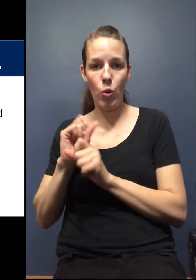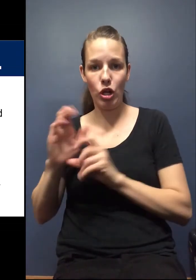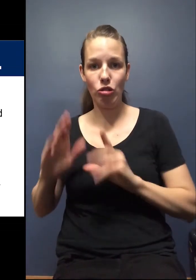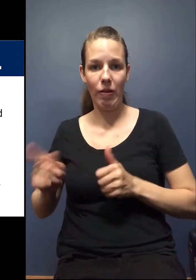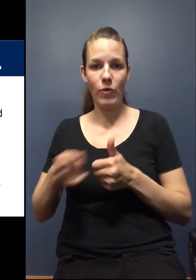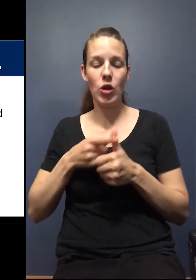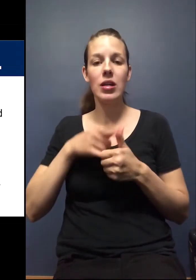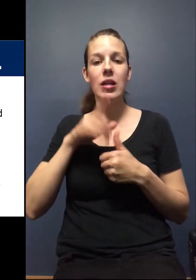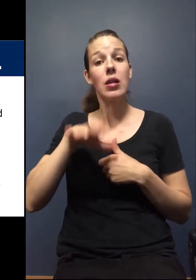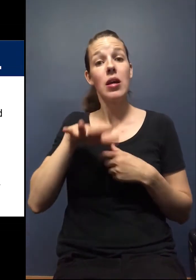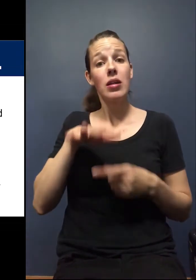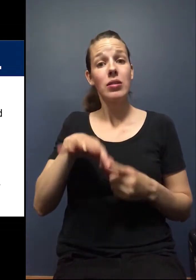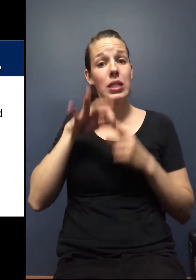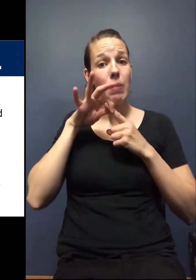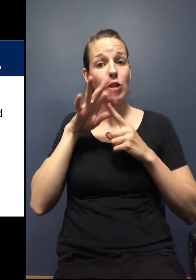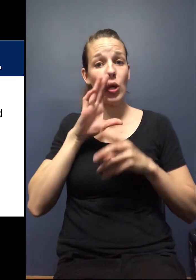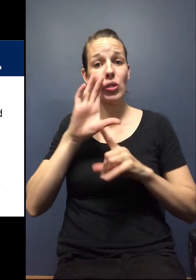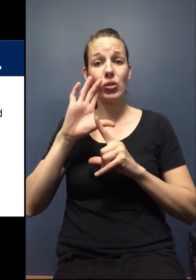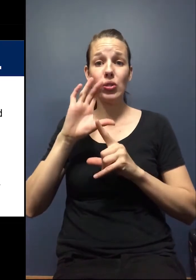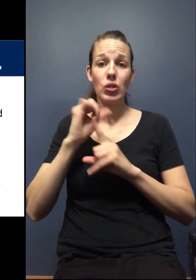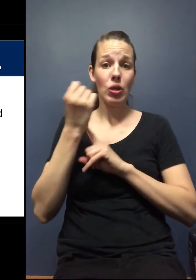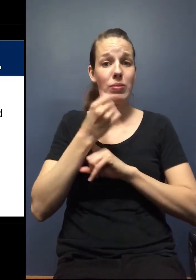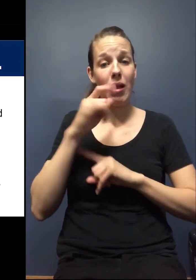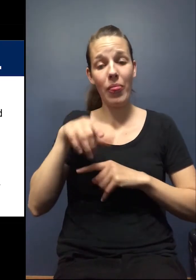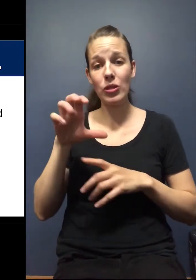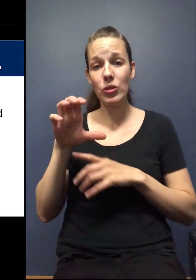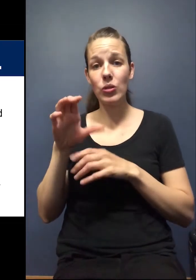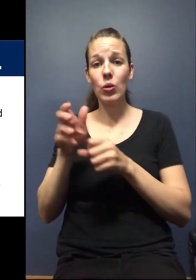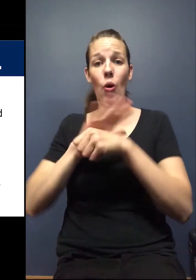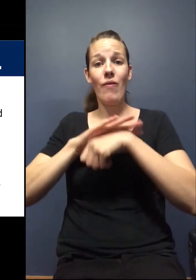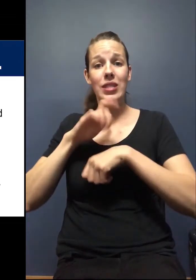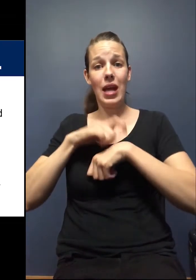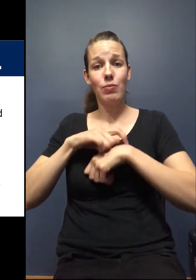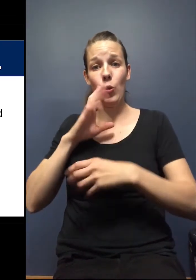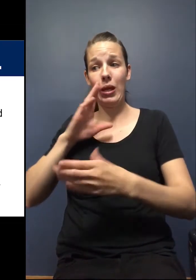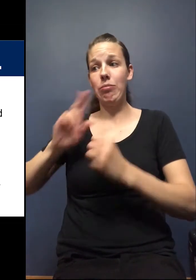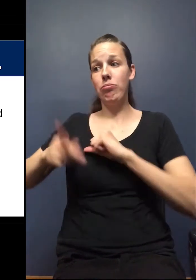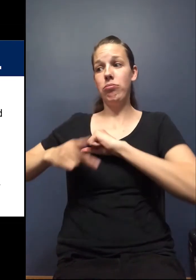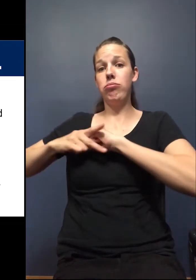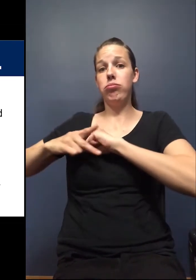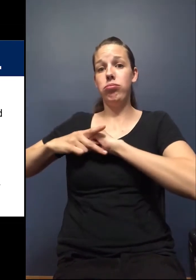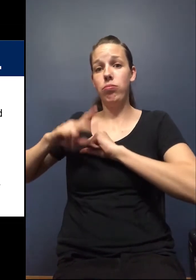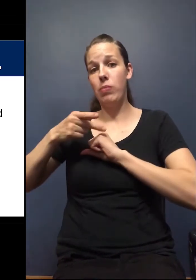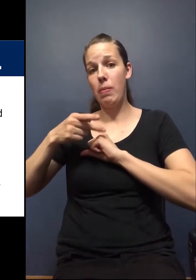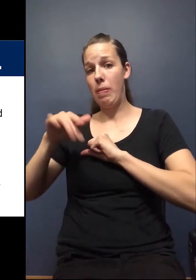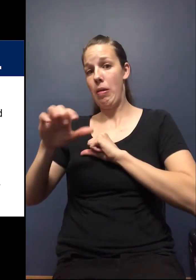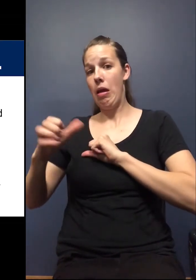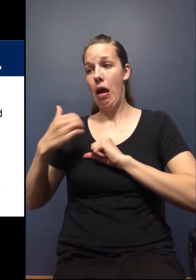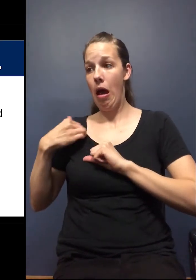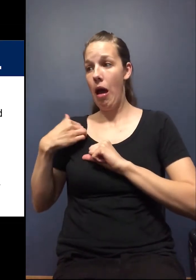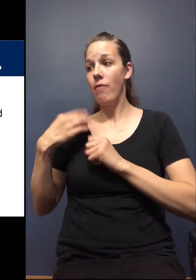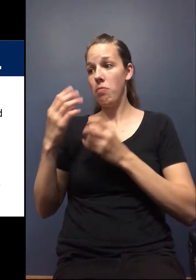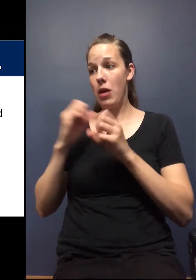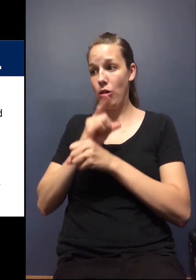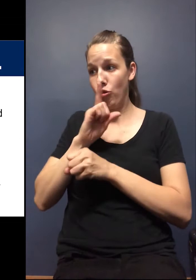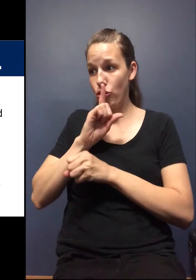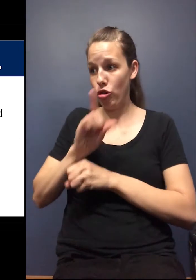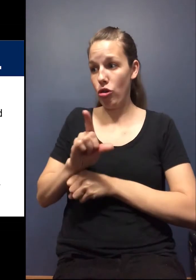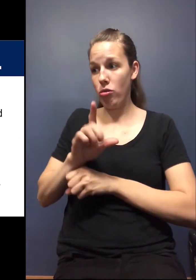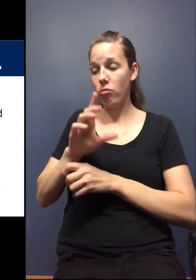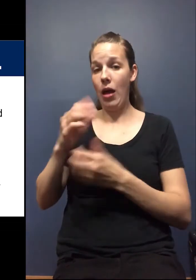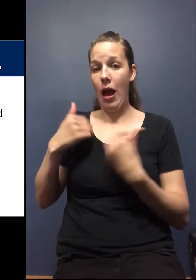a special circumstances during this COVID time so we can preserve the PPE that we have. And so we know people have been